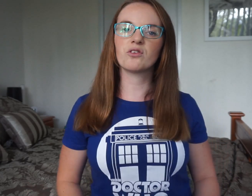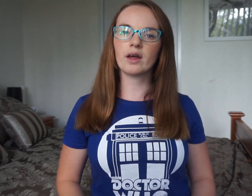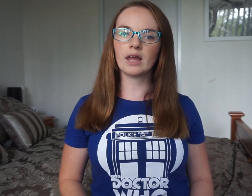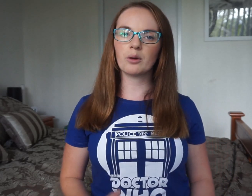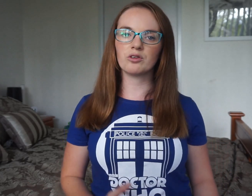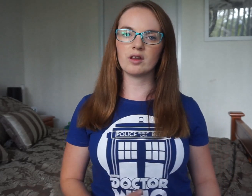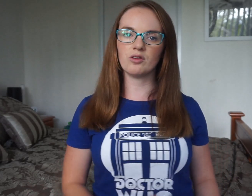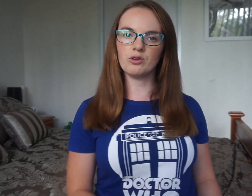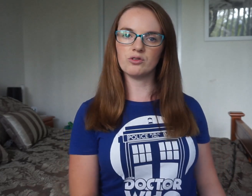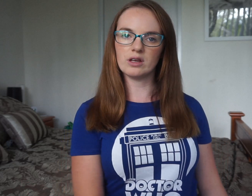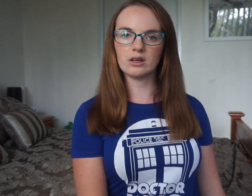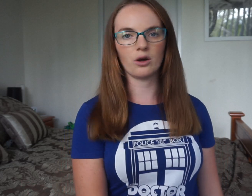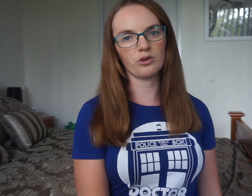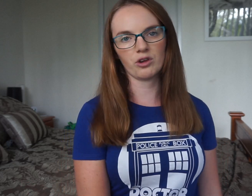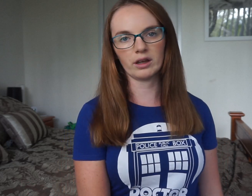sign language that is used in Australia.